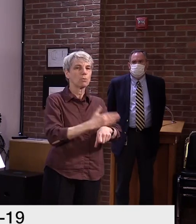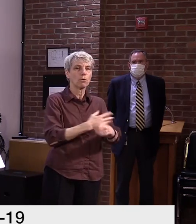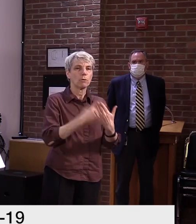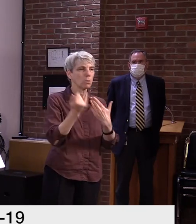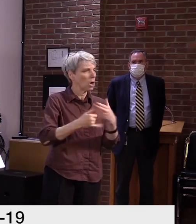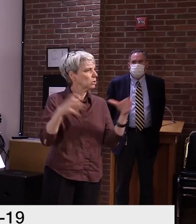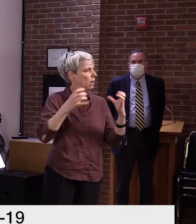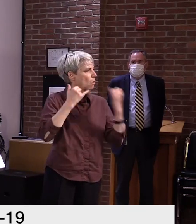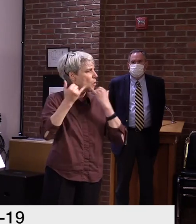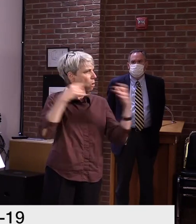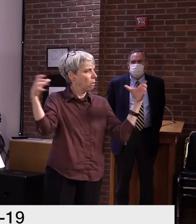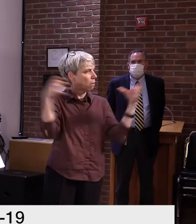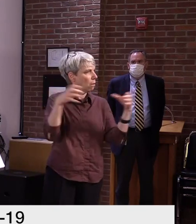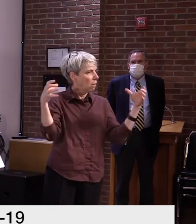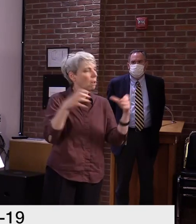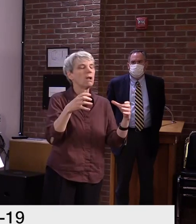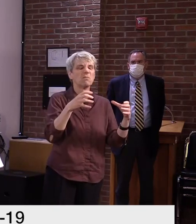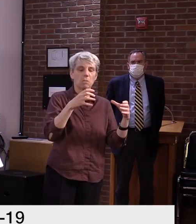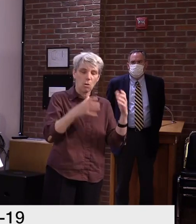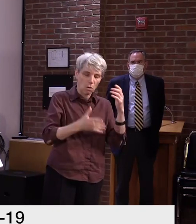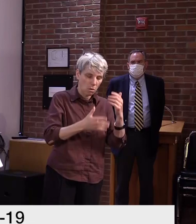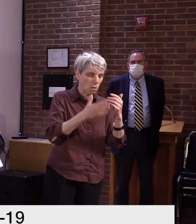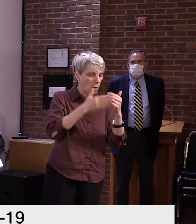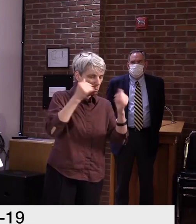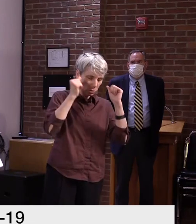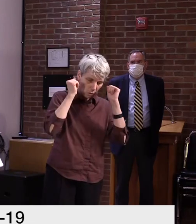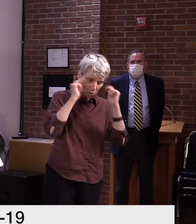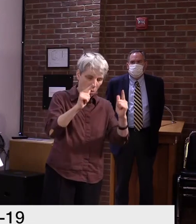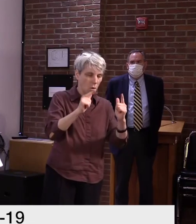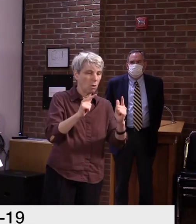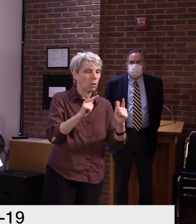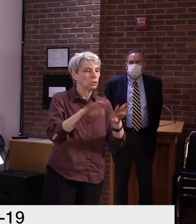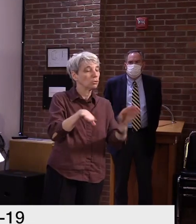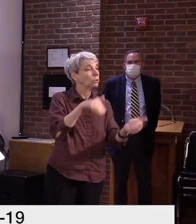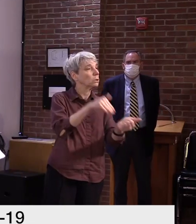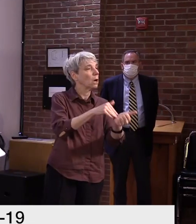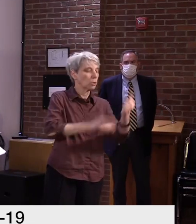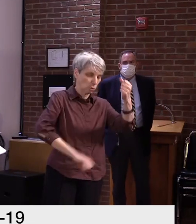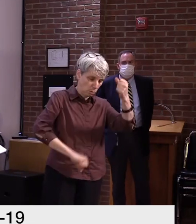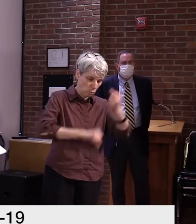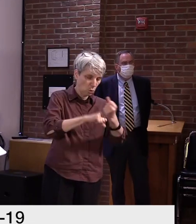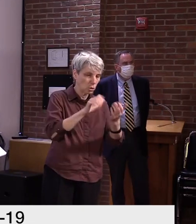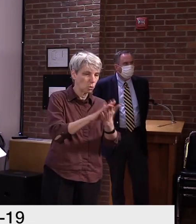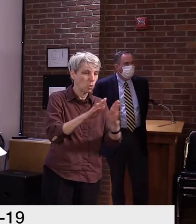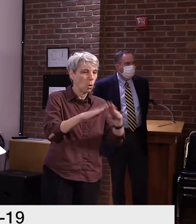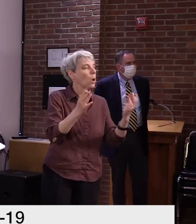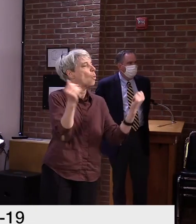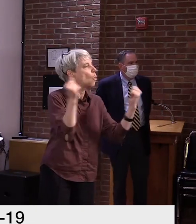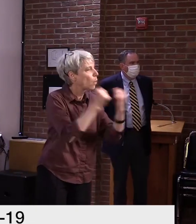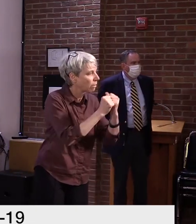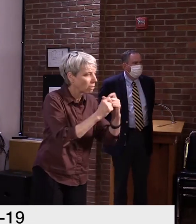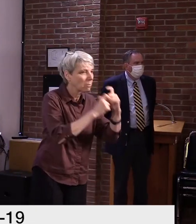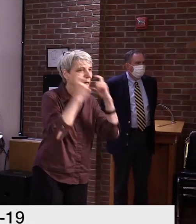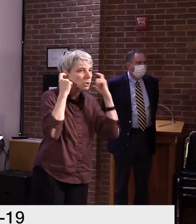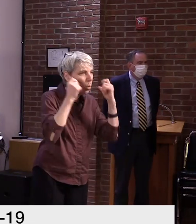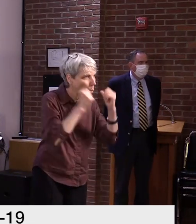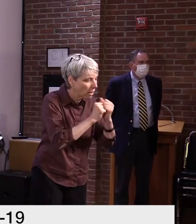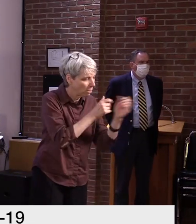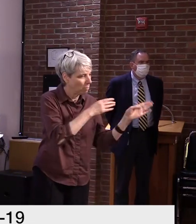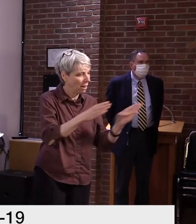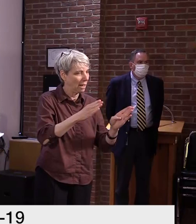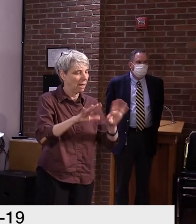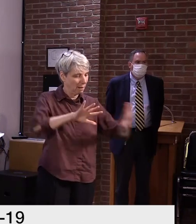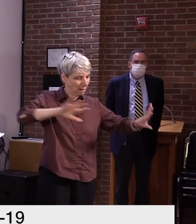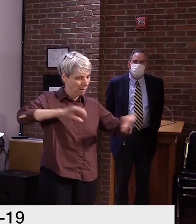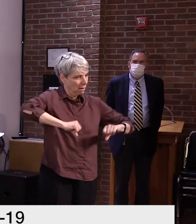pediatricians support reopening schools with appropriate mitigation strategies. Schools may be different next year and will be different,